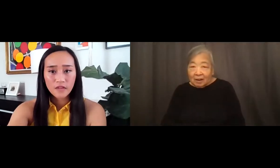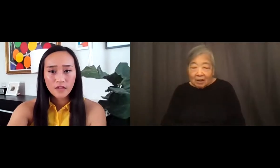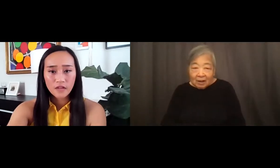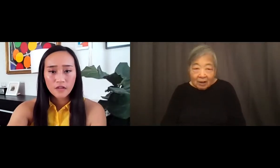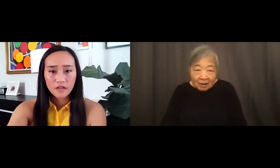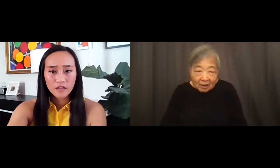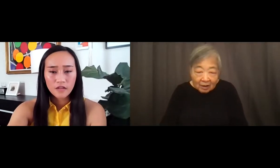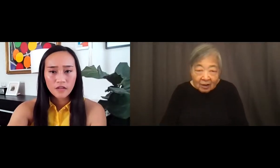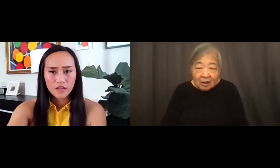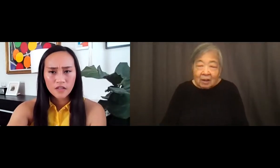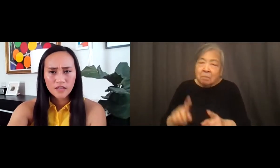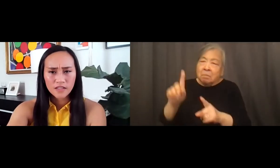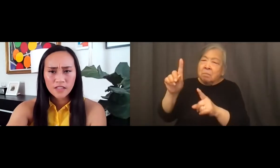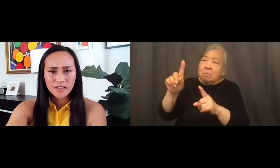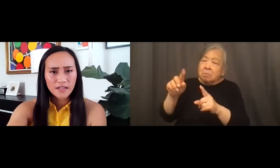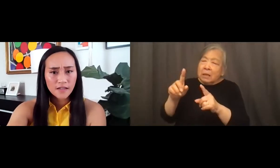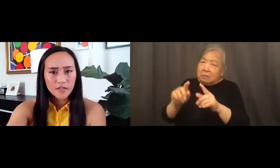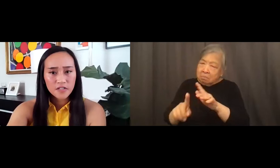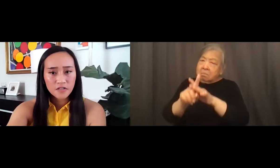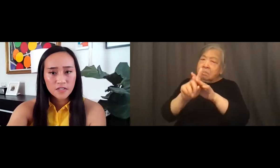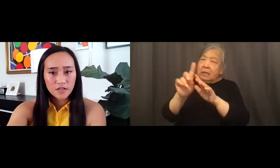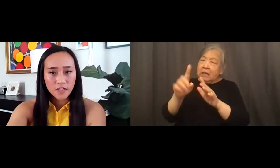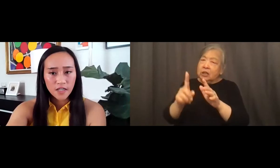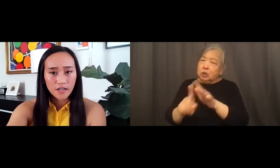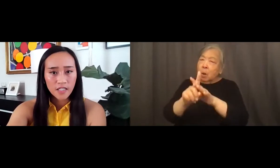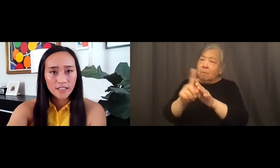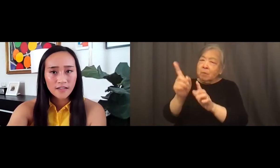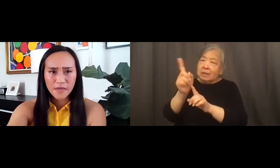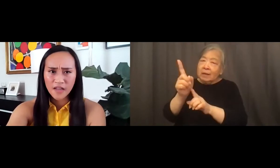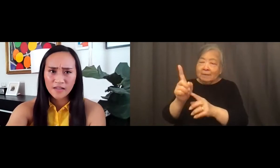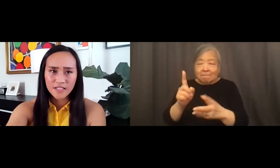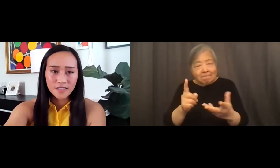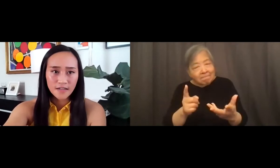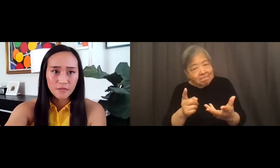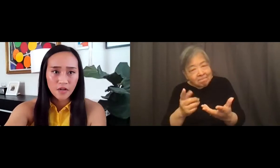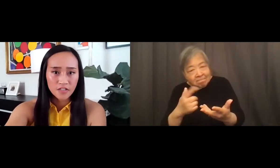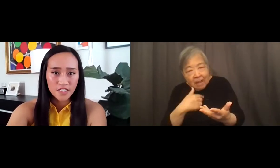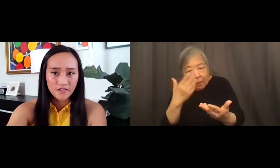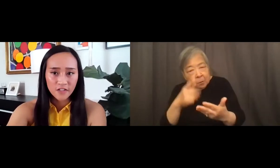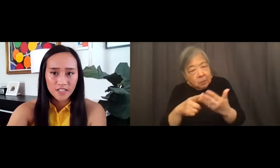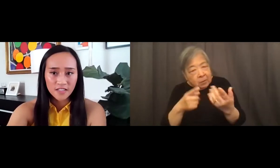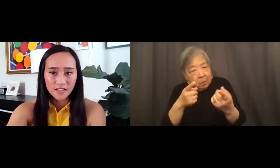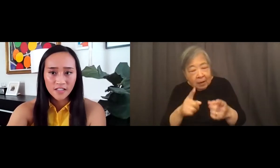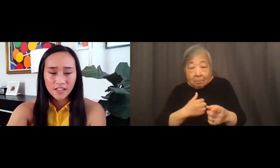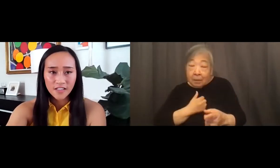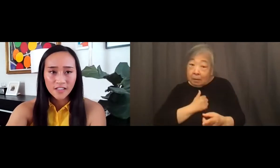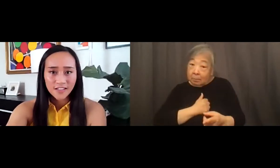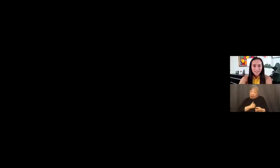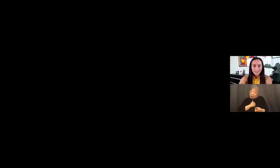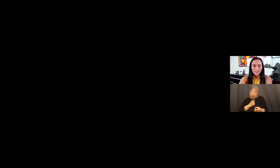It clicked on for a second there, Nicole. Yeah. I'm not sure what's going on. My sincere apologies for this